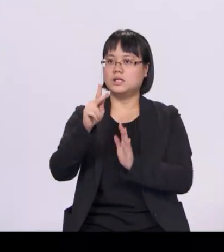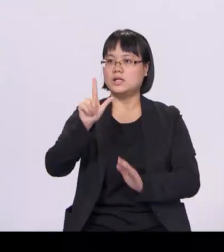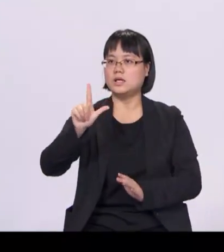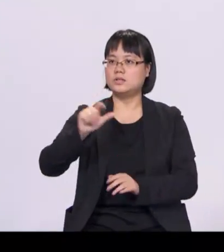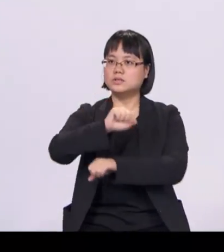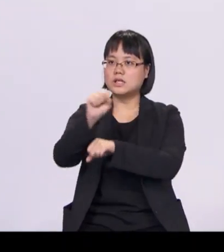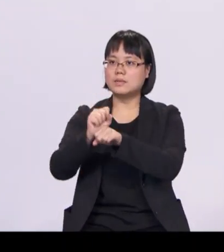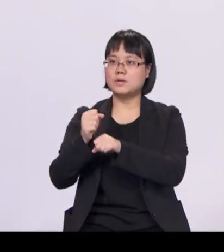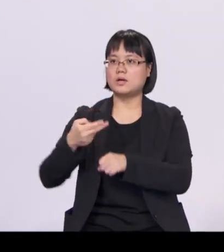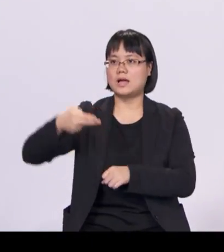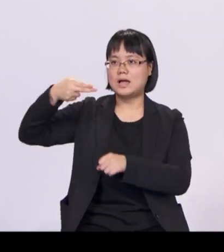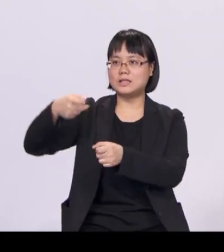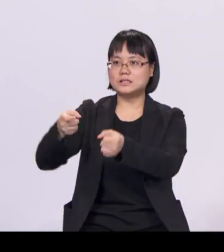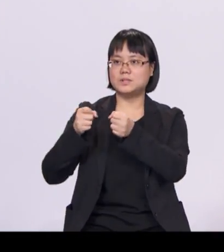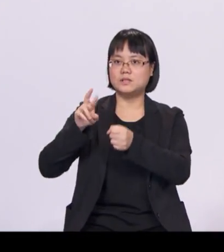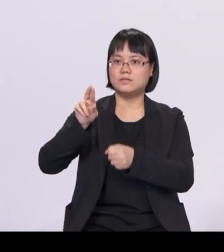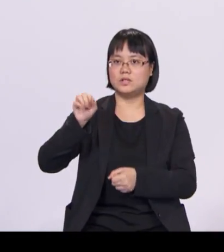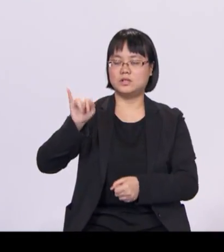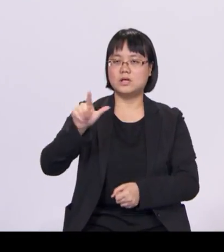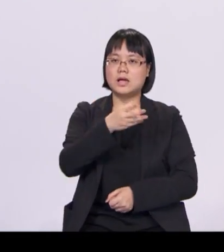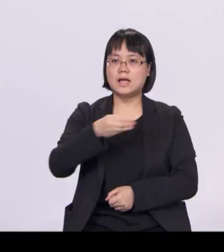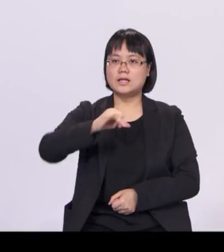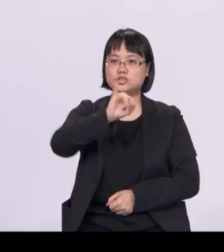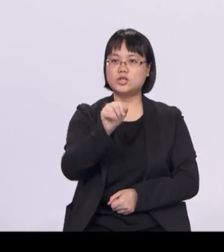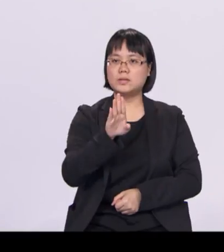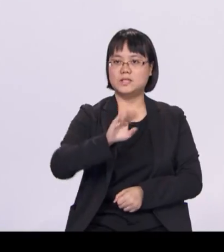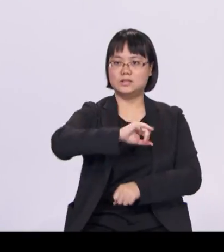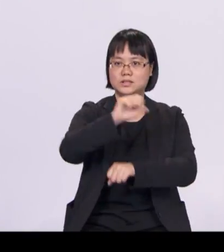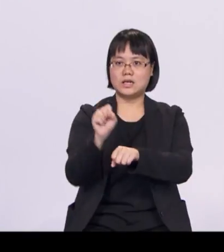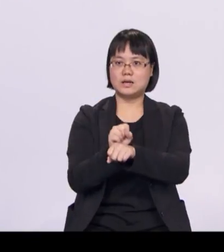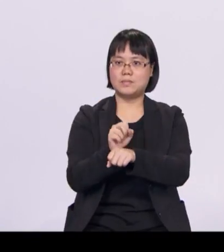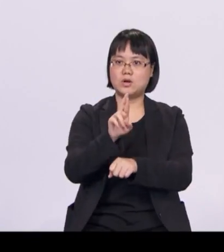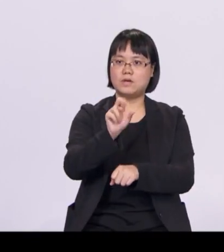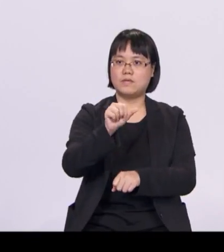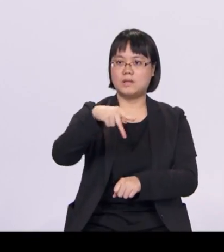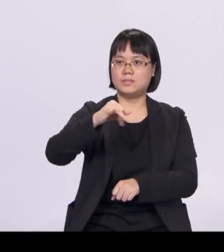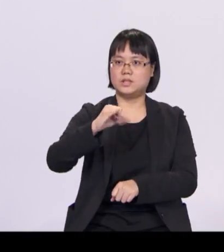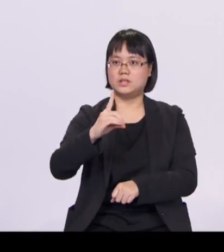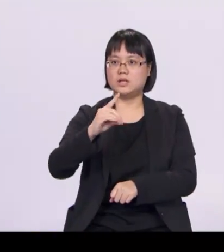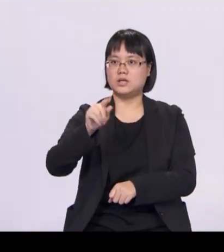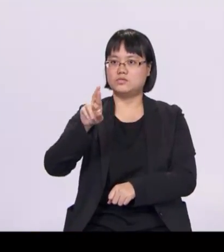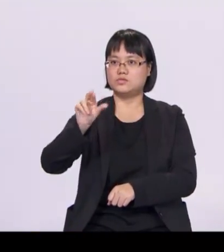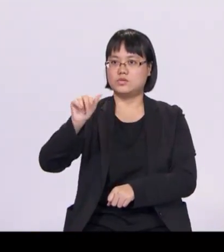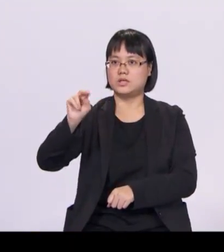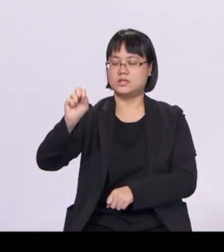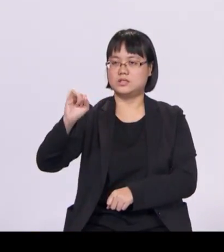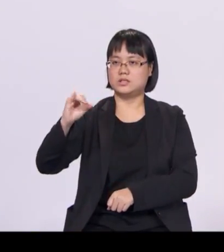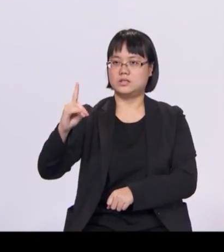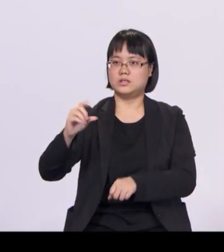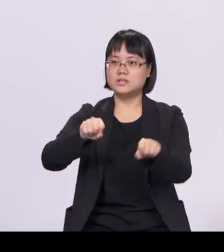Rapid Transit System Link. The Changli Airport Group 2 will look at borrowing for Changli T5.